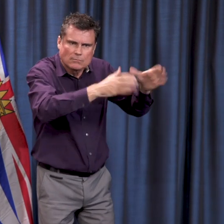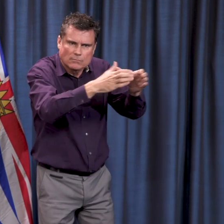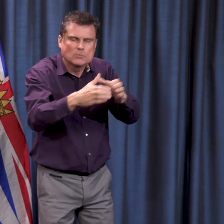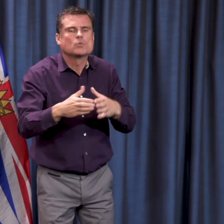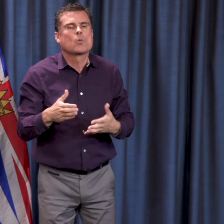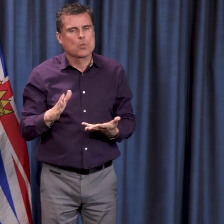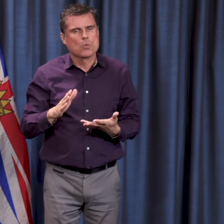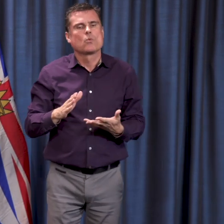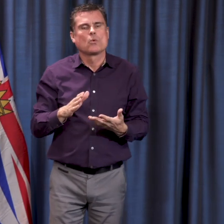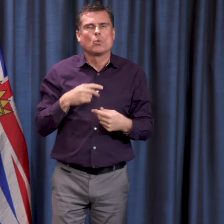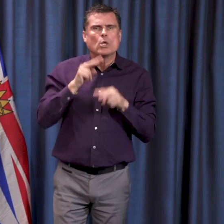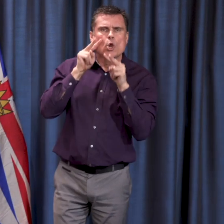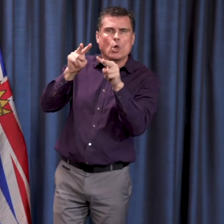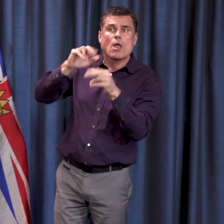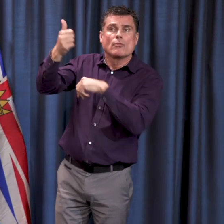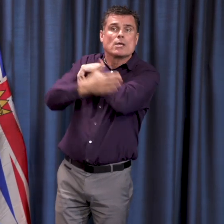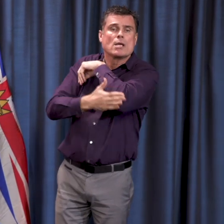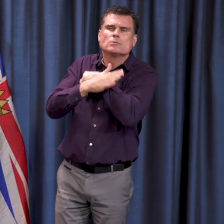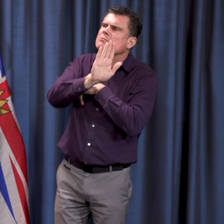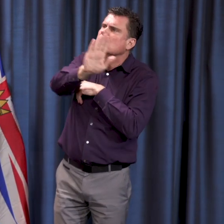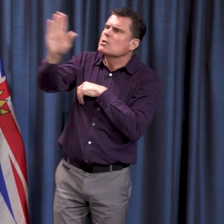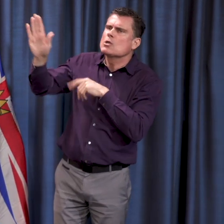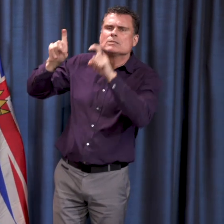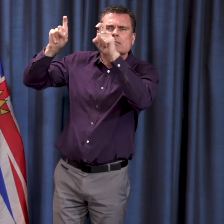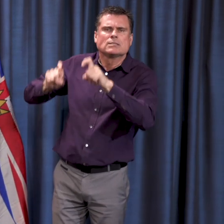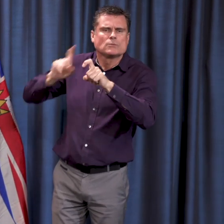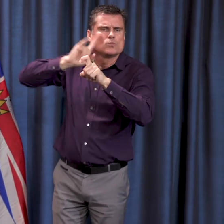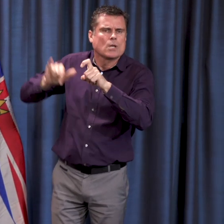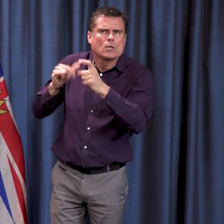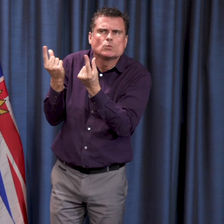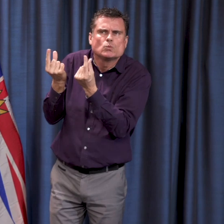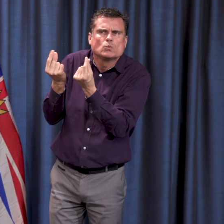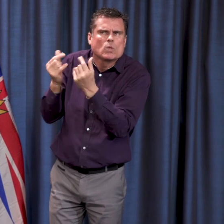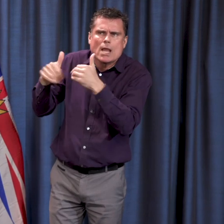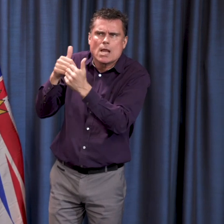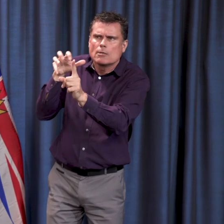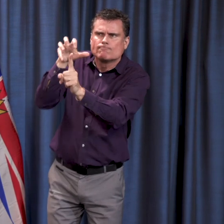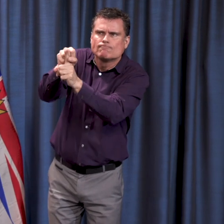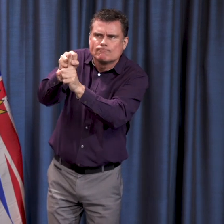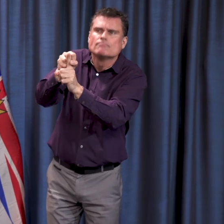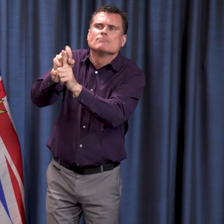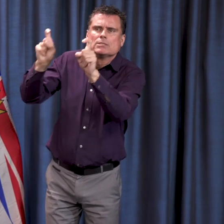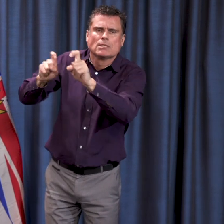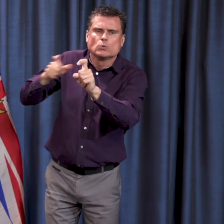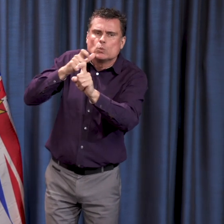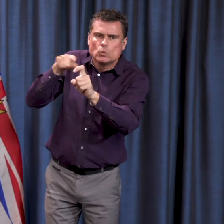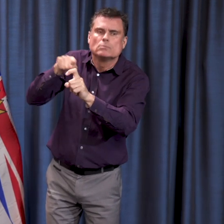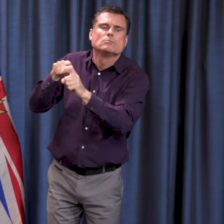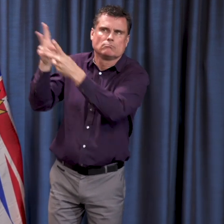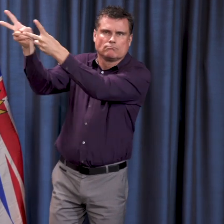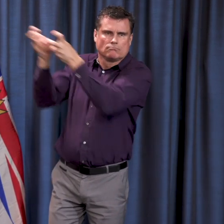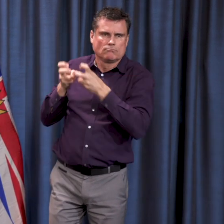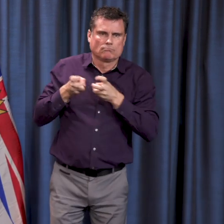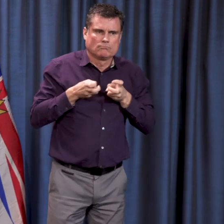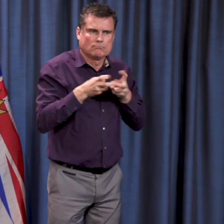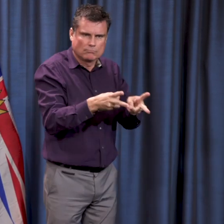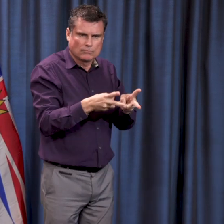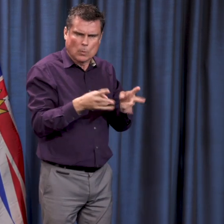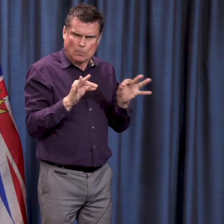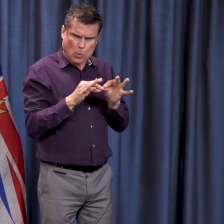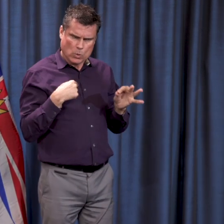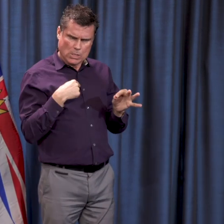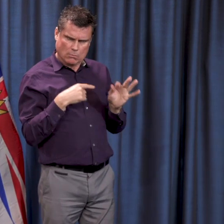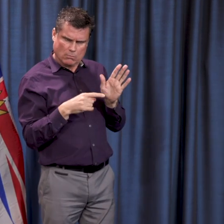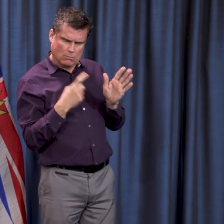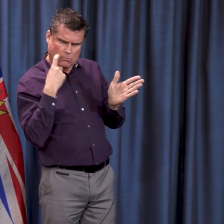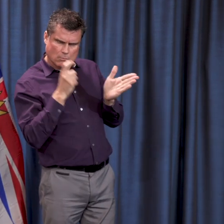the focus is on making sure that we can identify where cases are coming up where we don't have a known source and that's what we're focusing